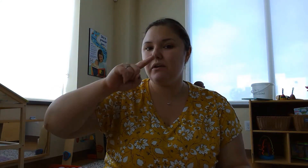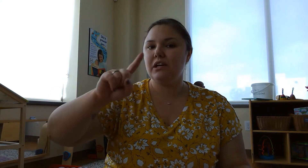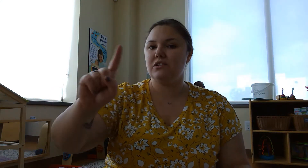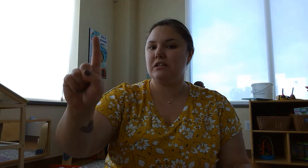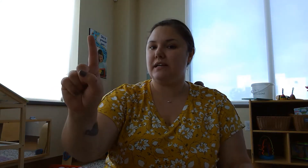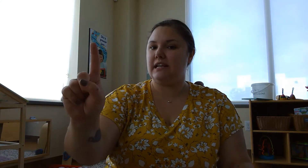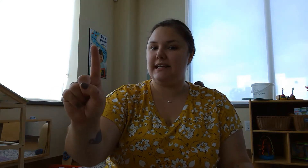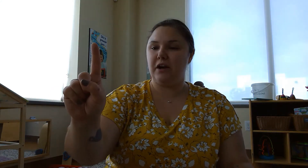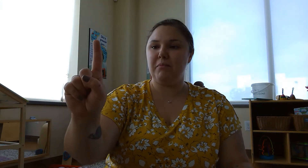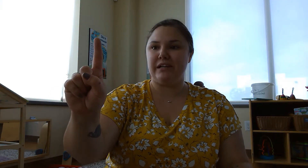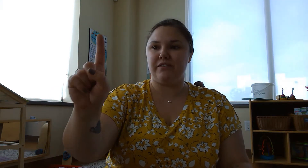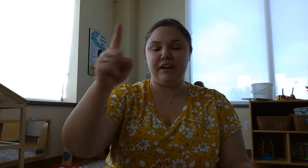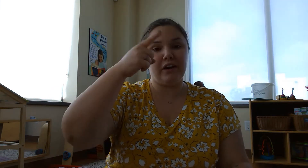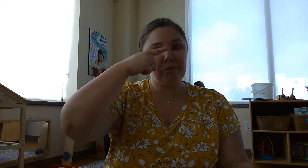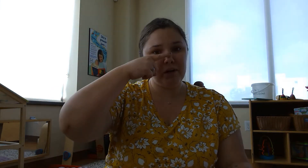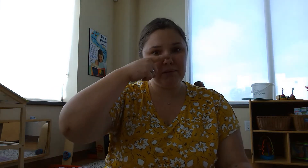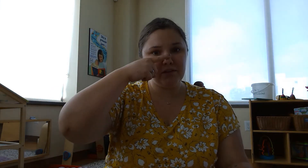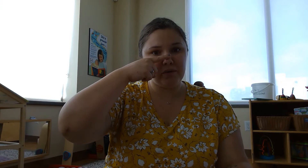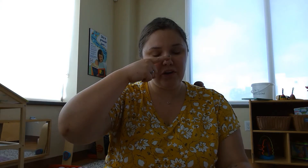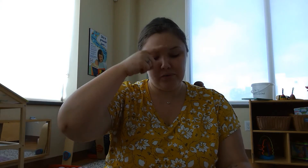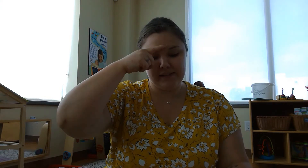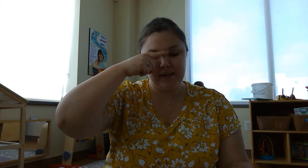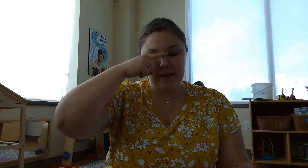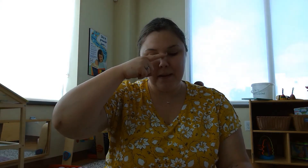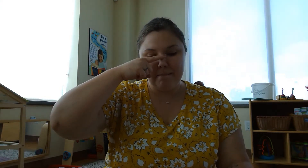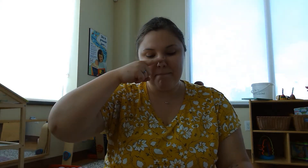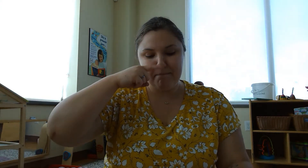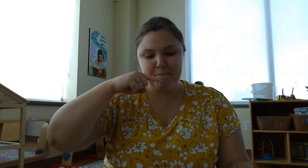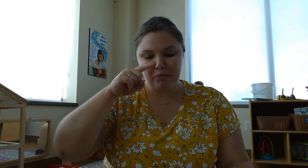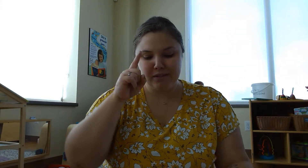we're going to do is we're going to take our pointer finger and we're going to put it to our nose. Mouse.